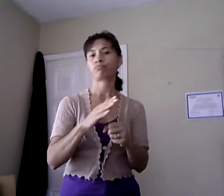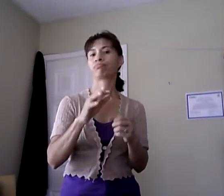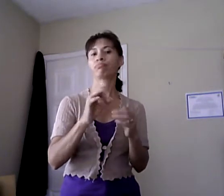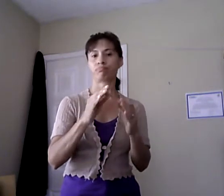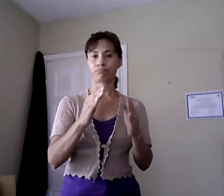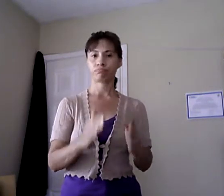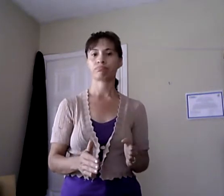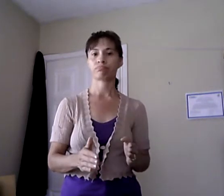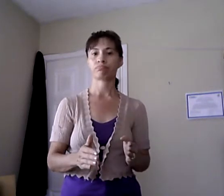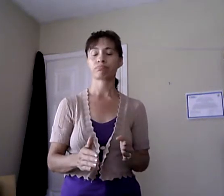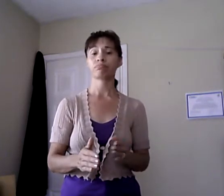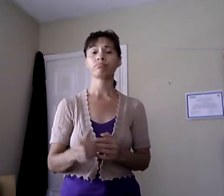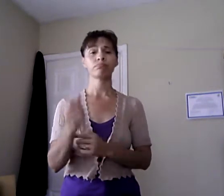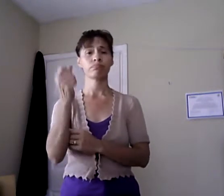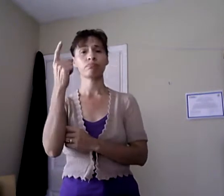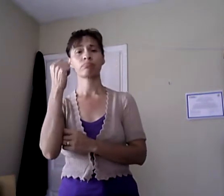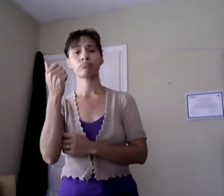is our typical task.